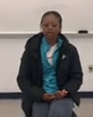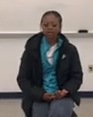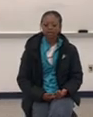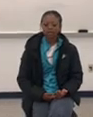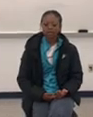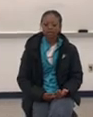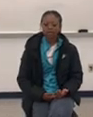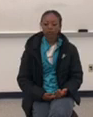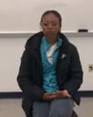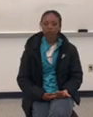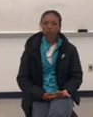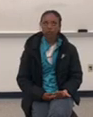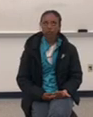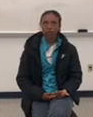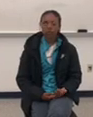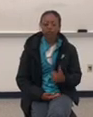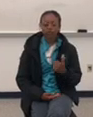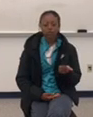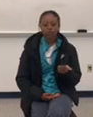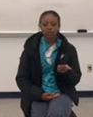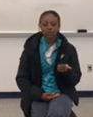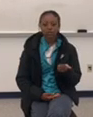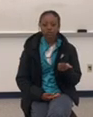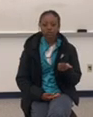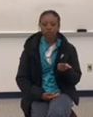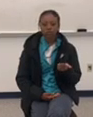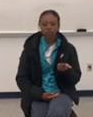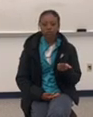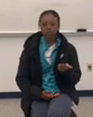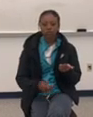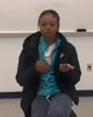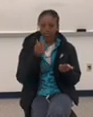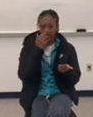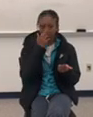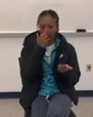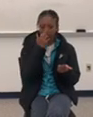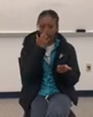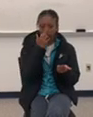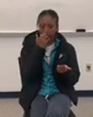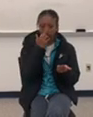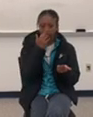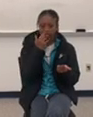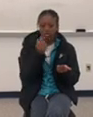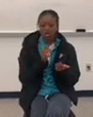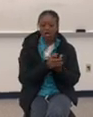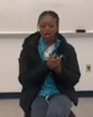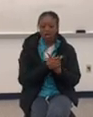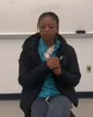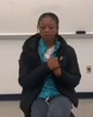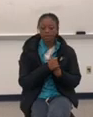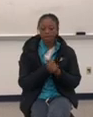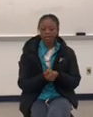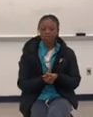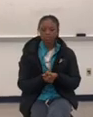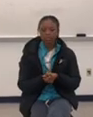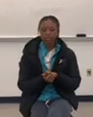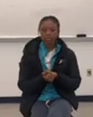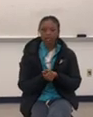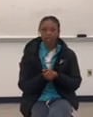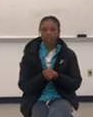that they had like a new toys, um, Toy Story Land. So that was really cool. We got to get on those rides. Um, they had It's a Bugs Life.